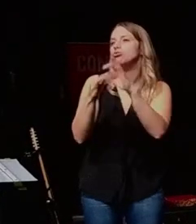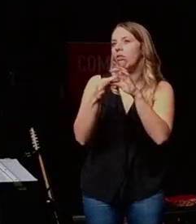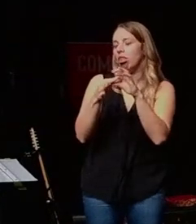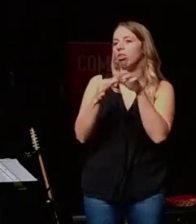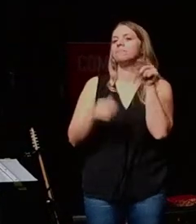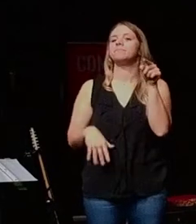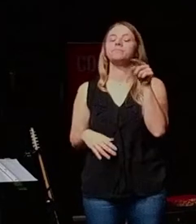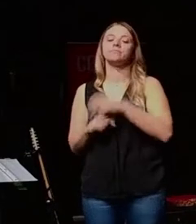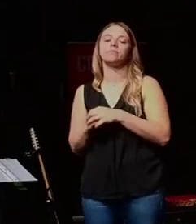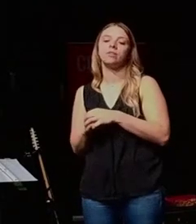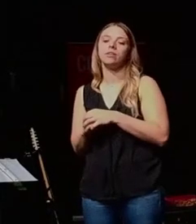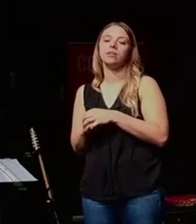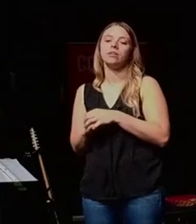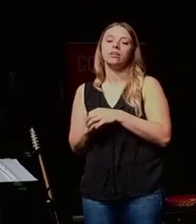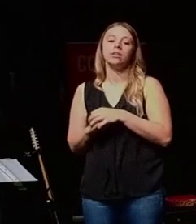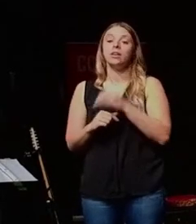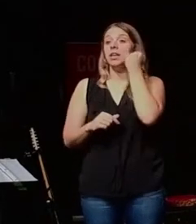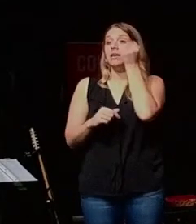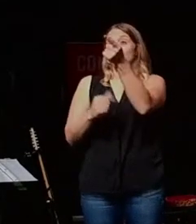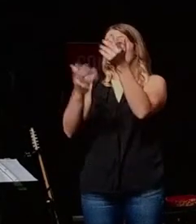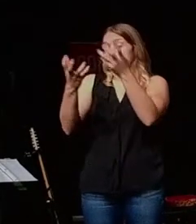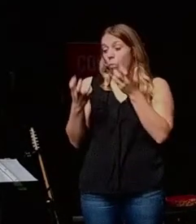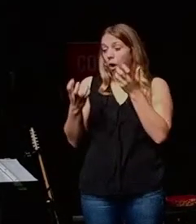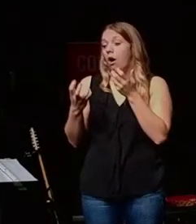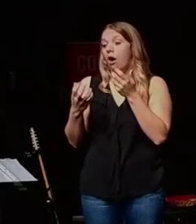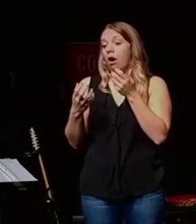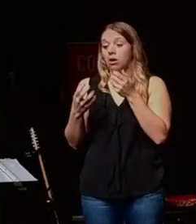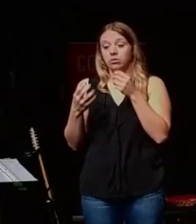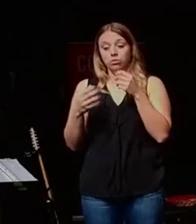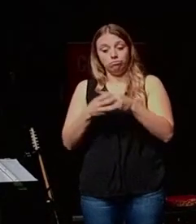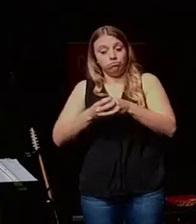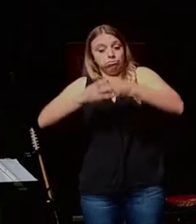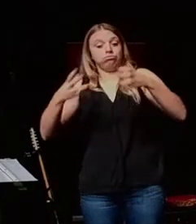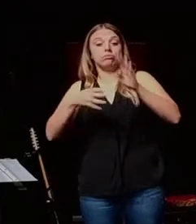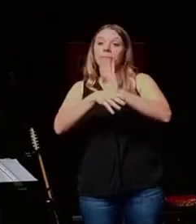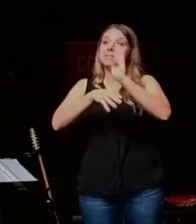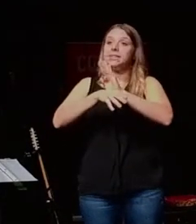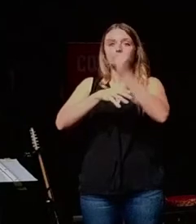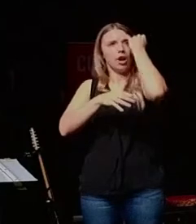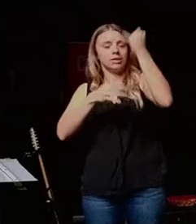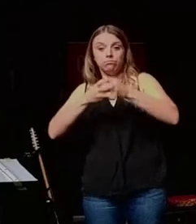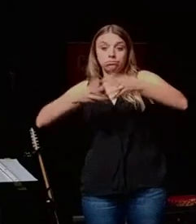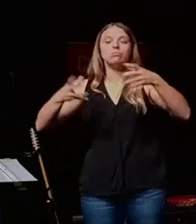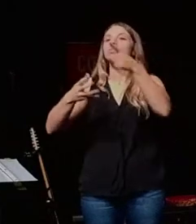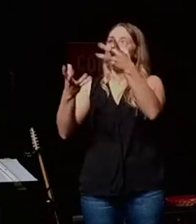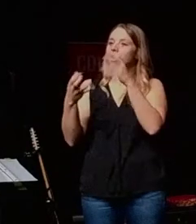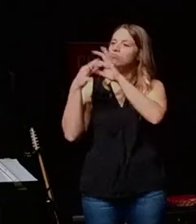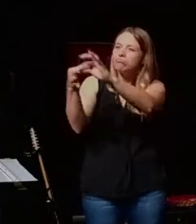Right? Because if you want to make any idea grow, you want to get along with people.